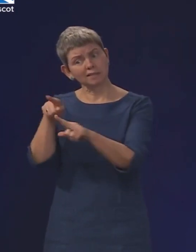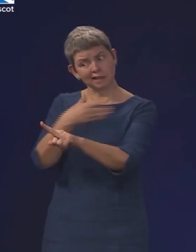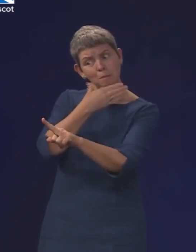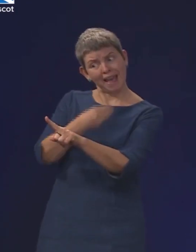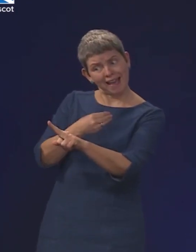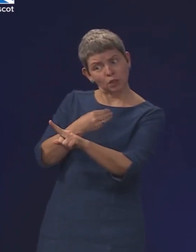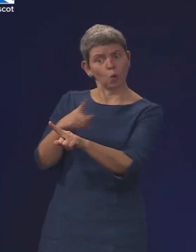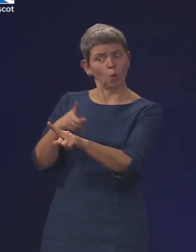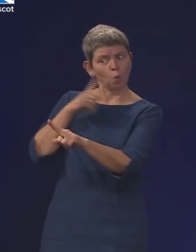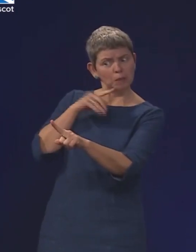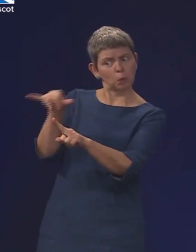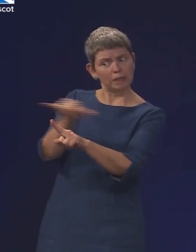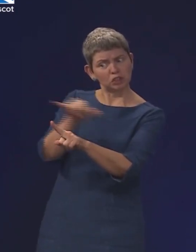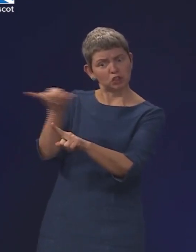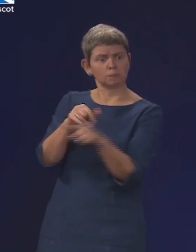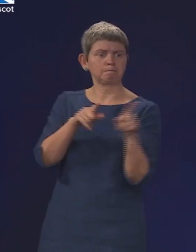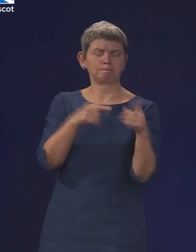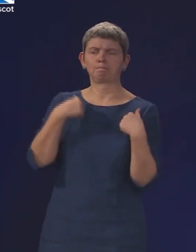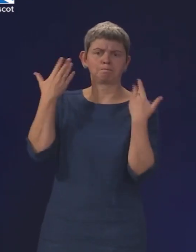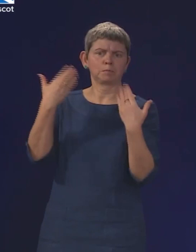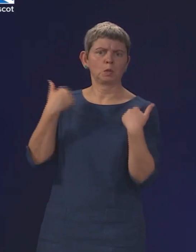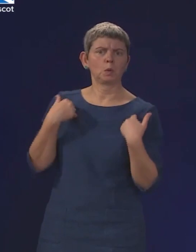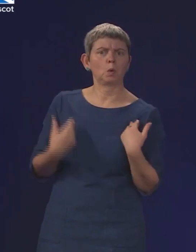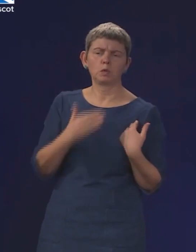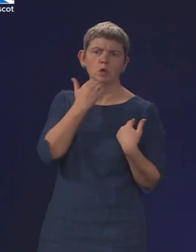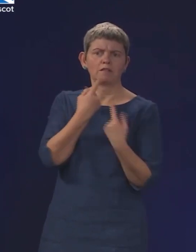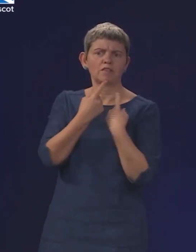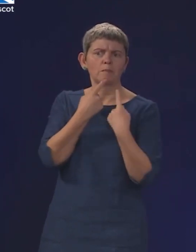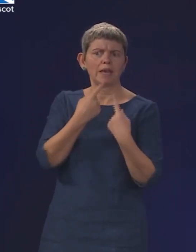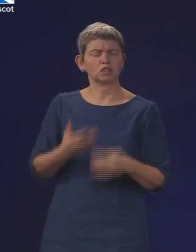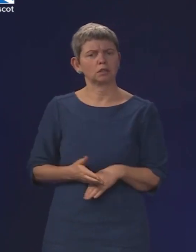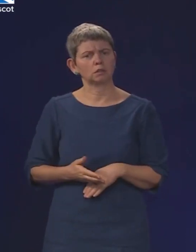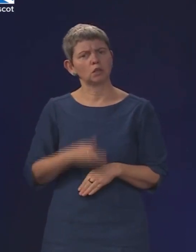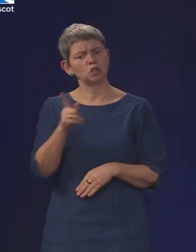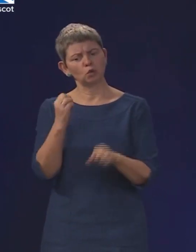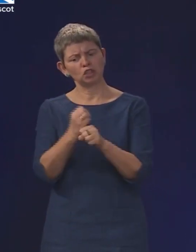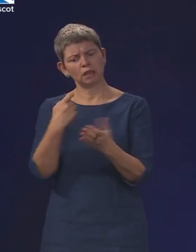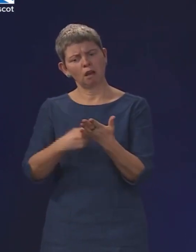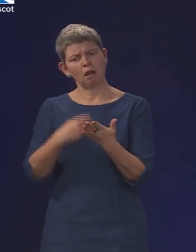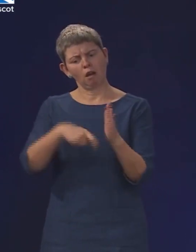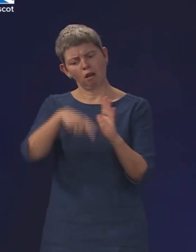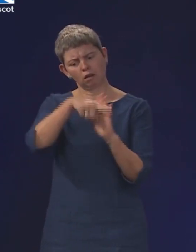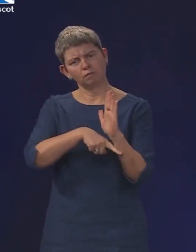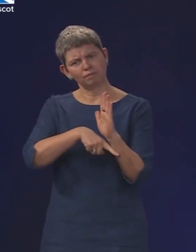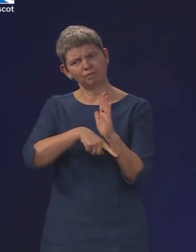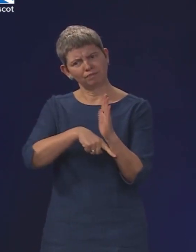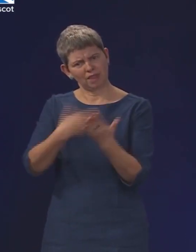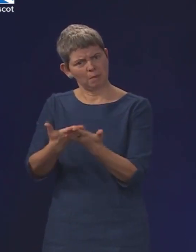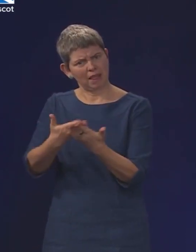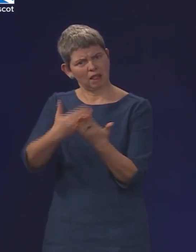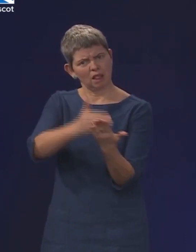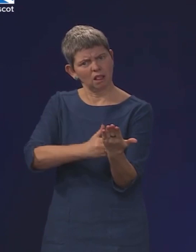to validate that claim. Now, under GRR, how would you validate that claim? Under the existing bill,